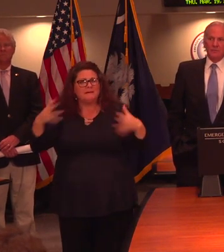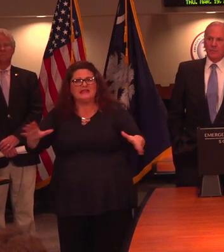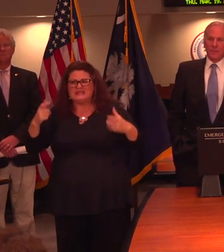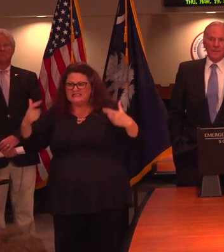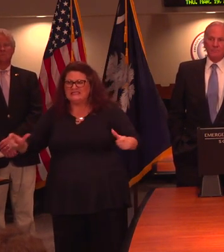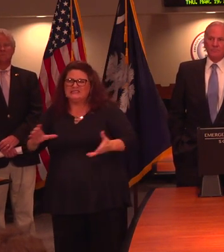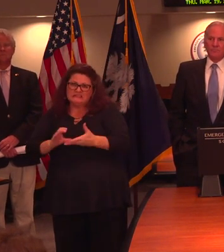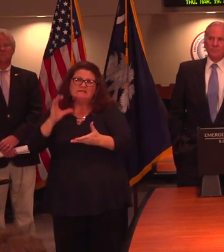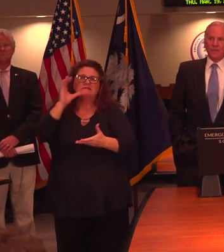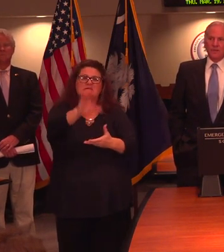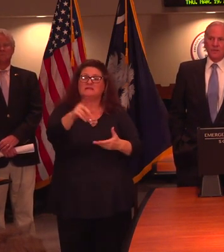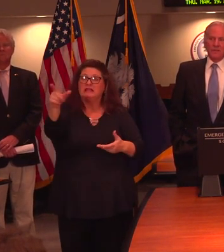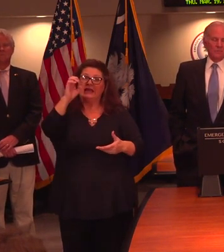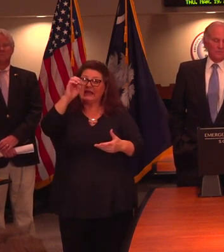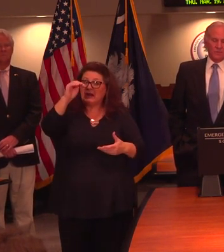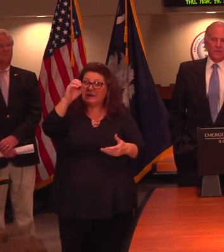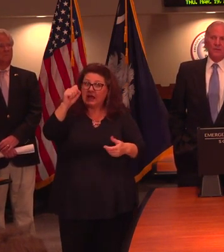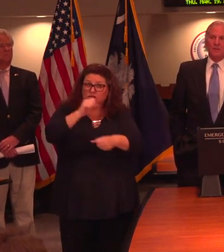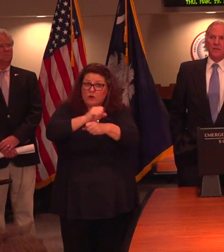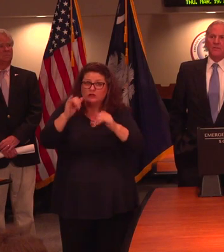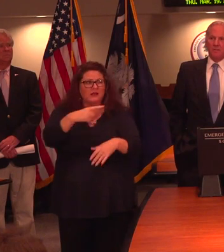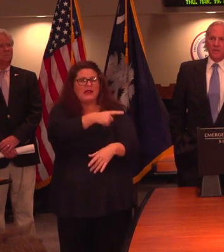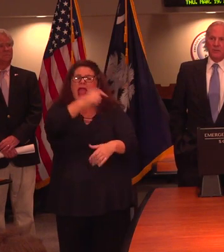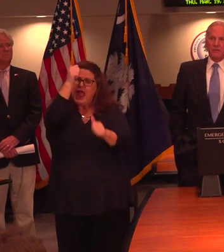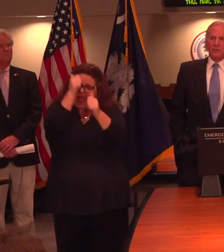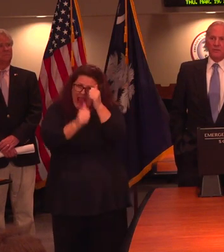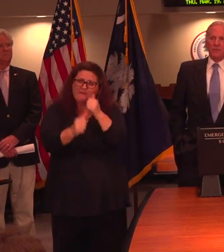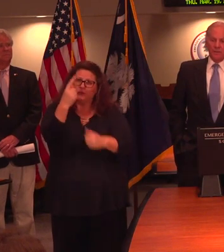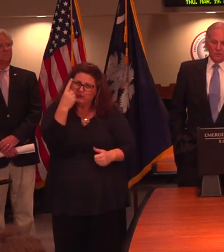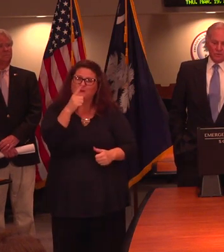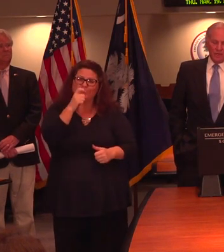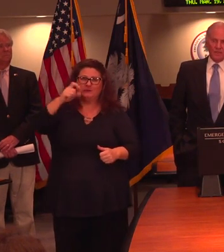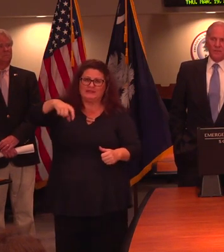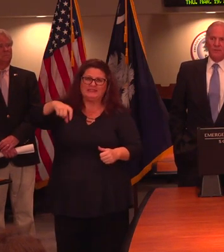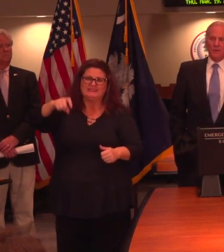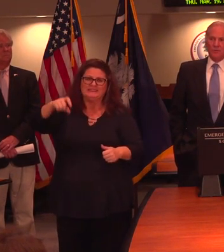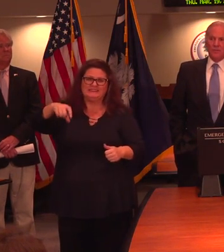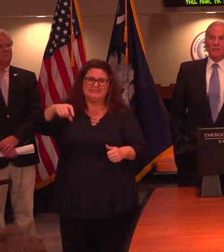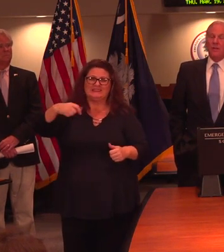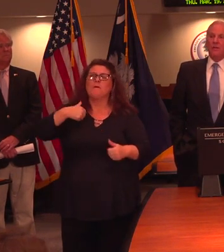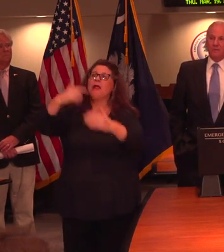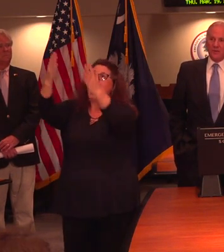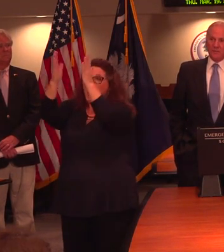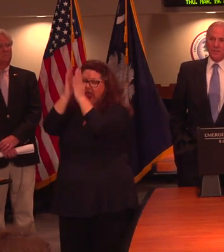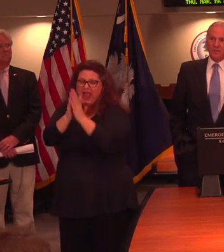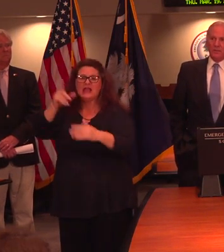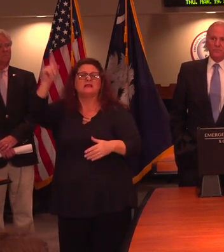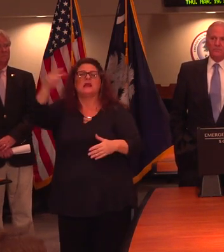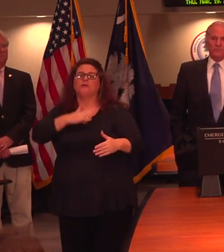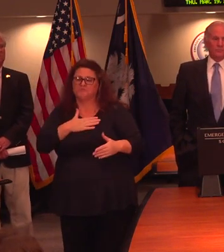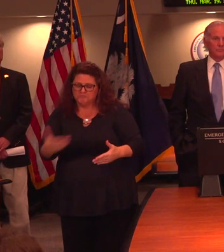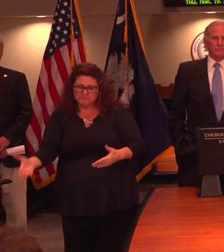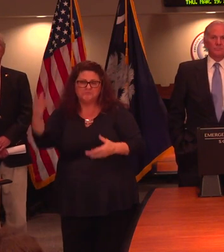would it also be for EMS workers showing up and coming put there? To everybody. We're asking for and receiving great flexibility.